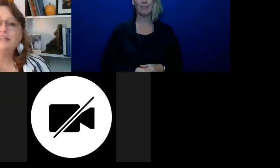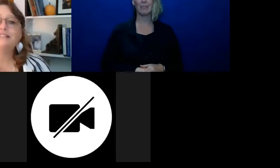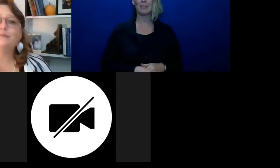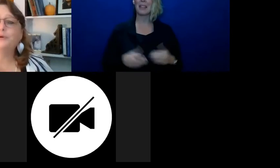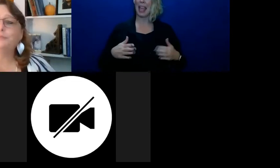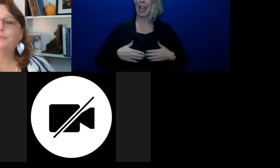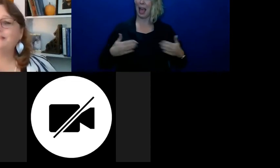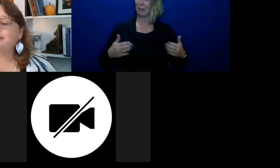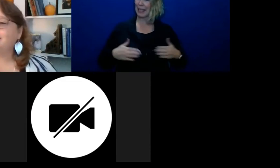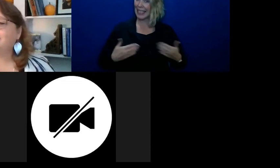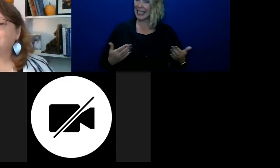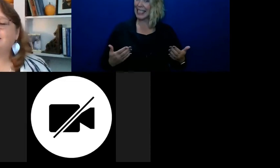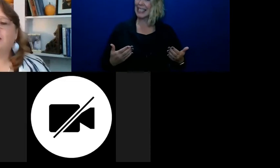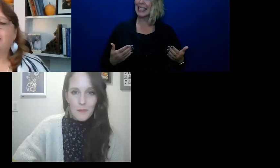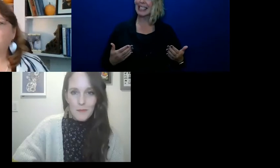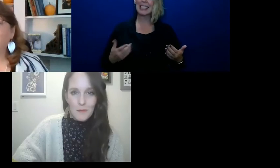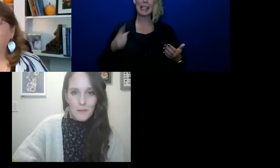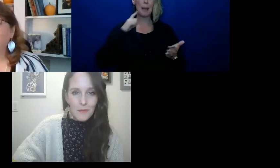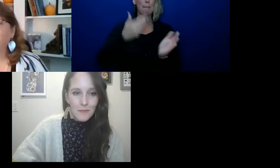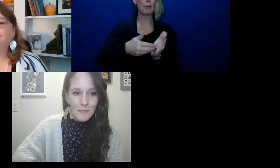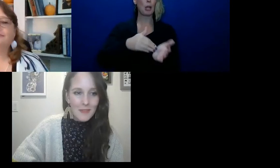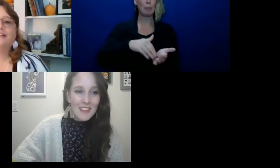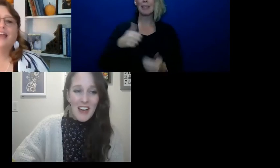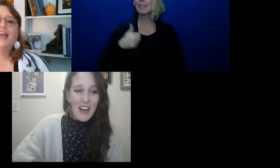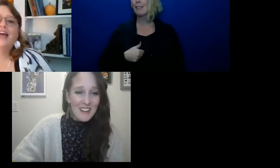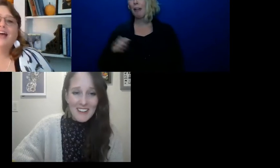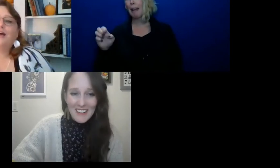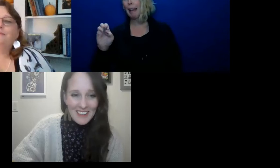Happiness and purpose. Sorry, Emily.